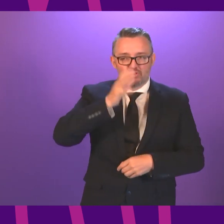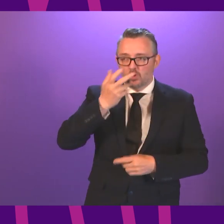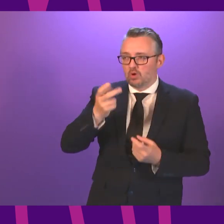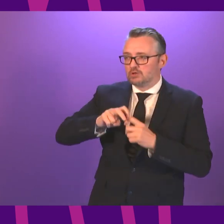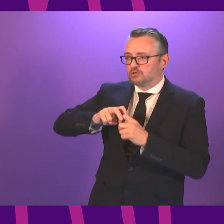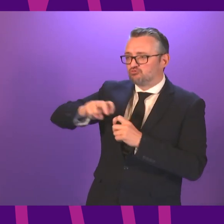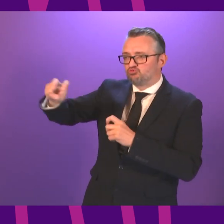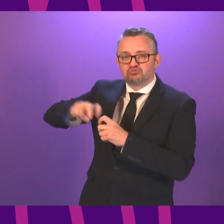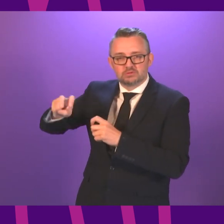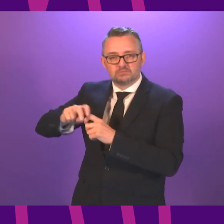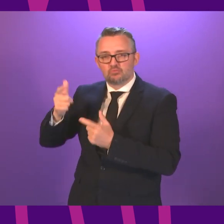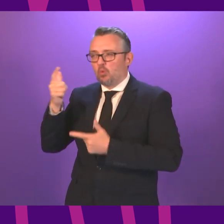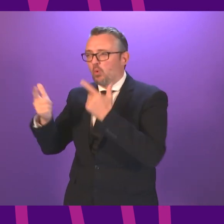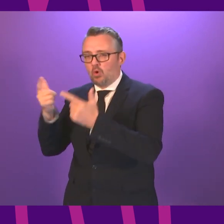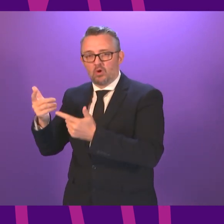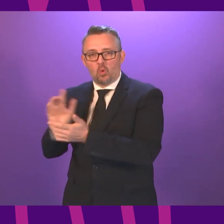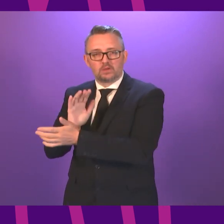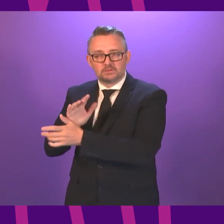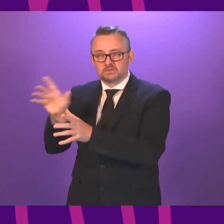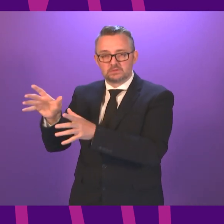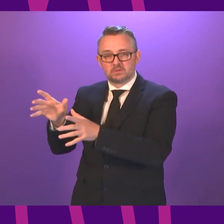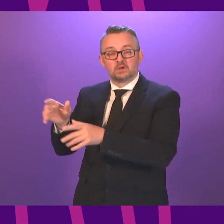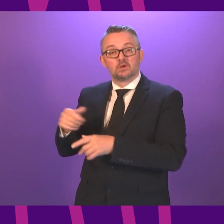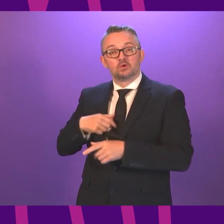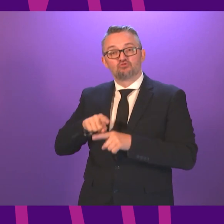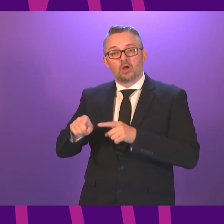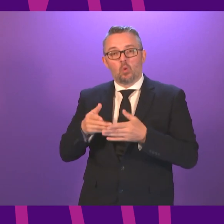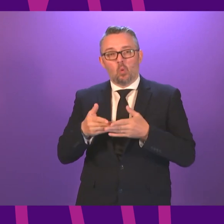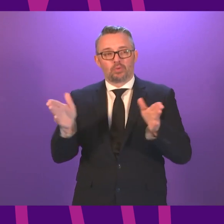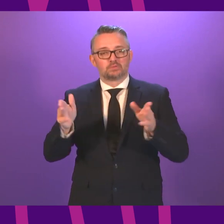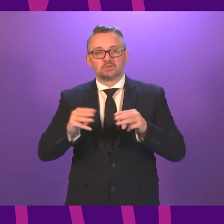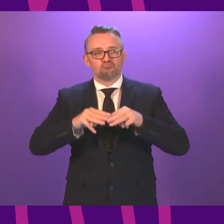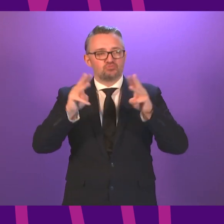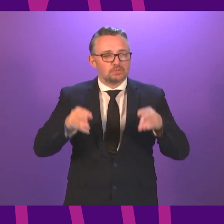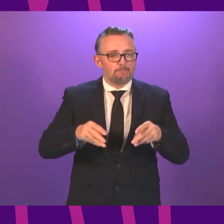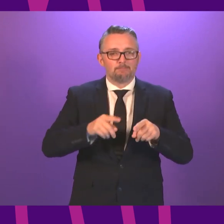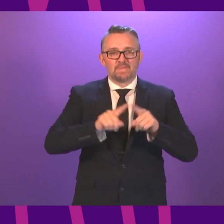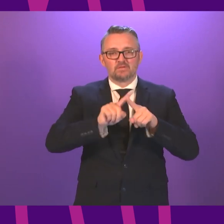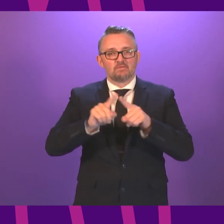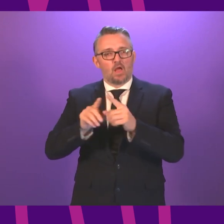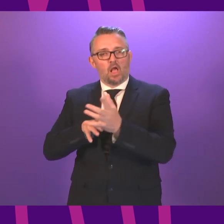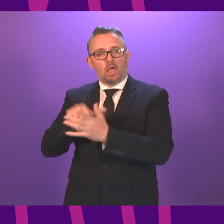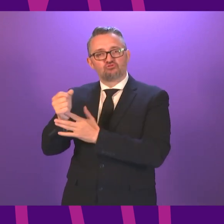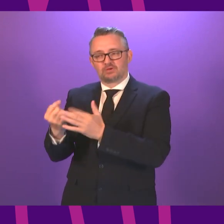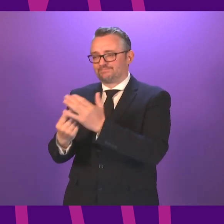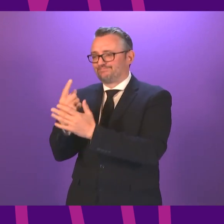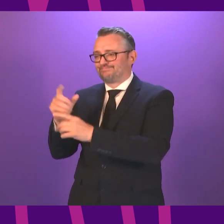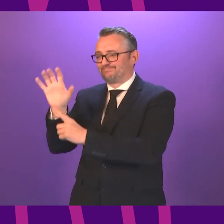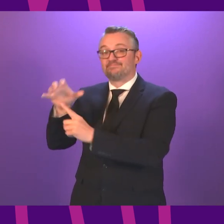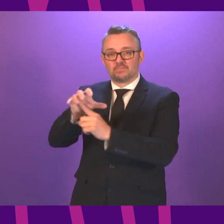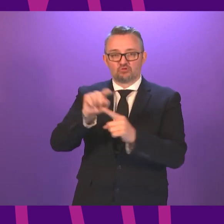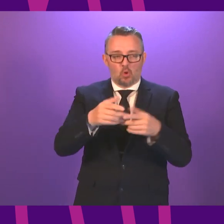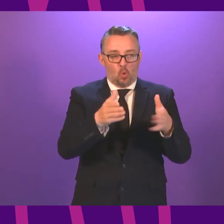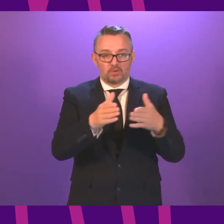We will publish a plan for the safe reopening of cultural venues and performances and work with the events sector to support